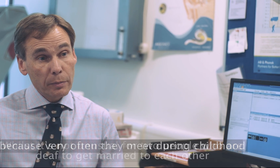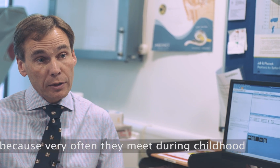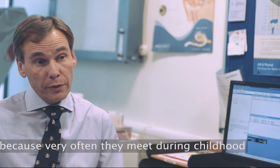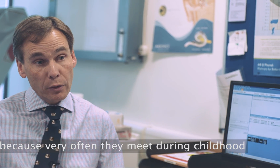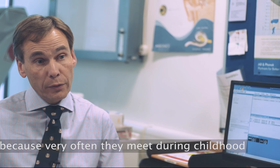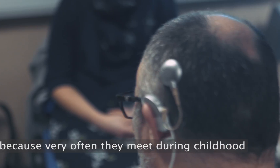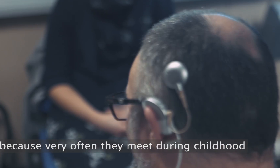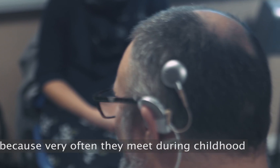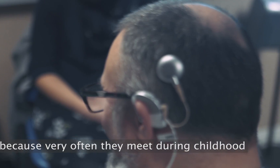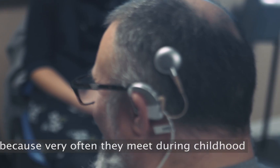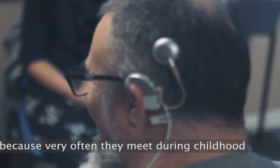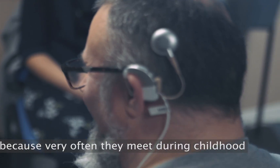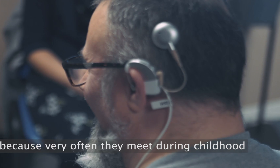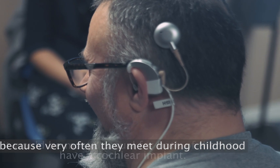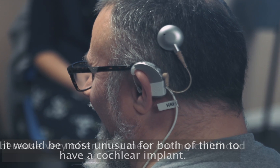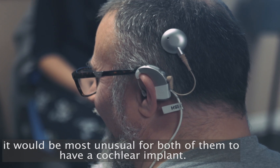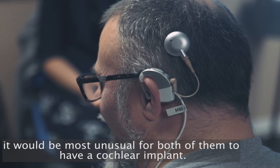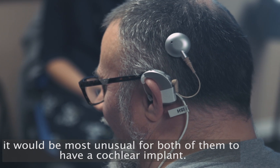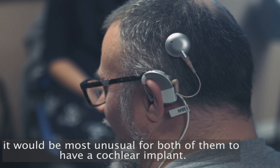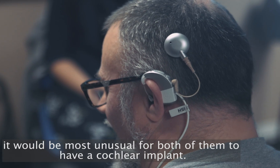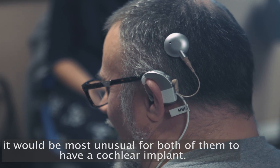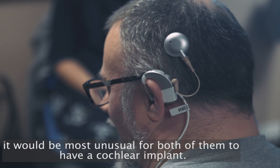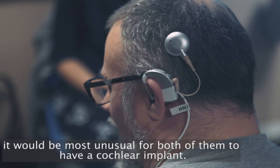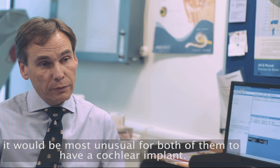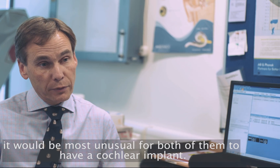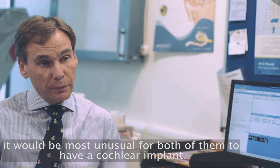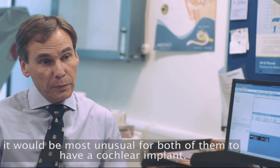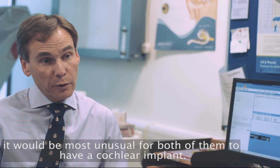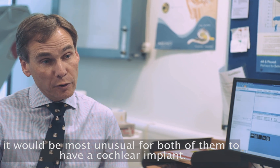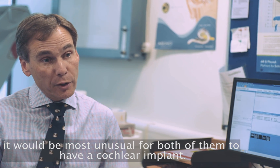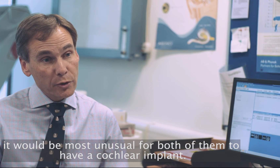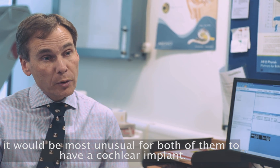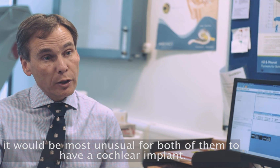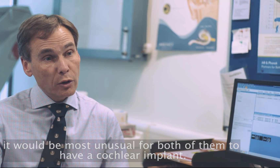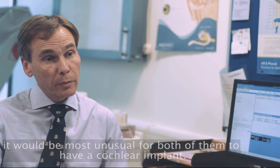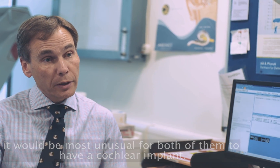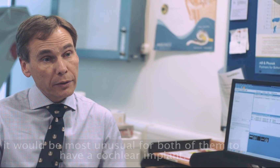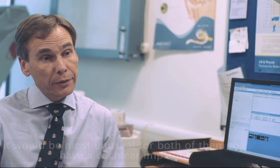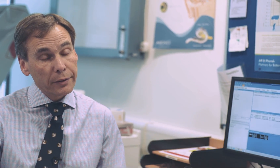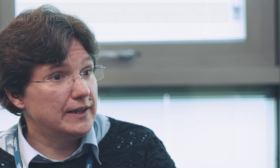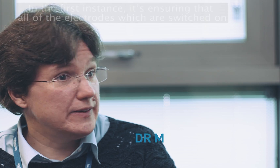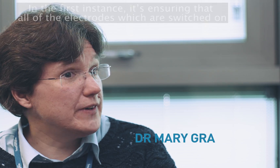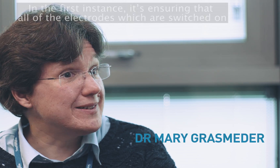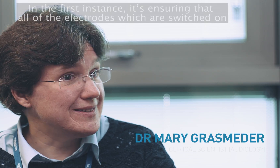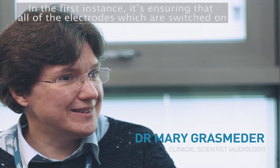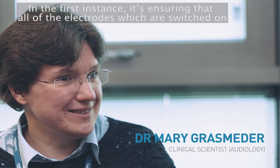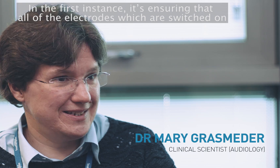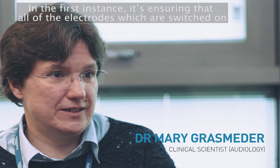because very often they meet during childhood and it would be most unusual for both of to require a cochlear implant in the first instance is